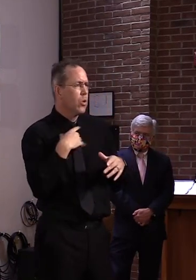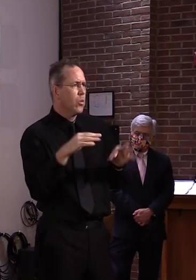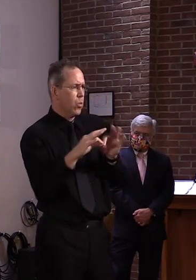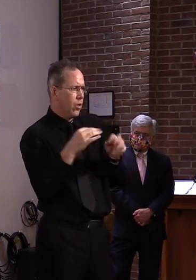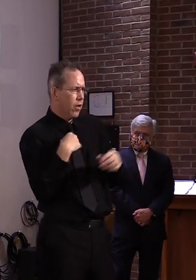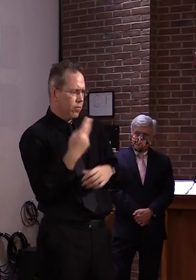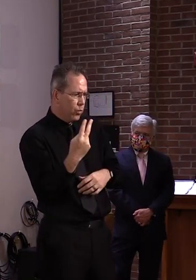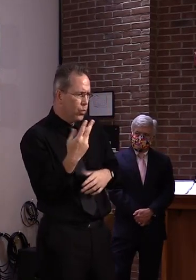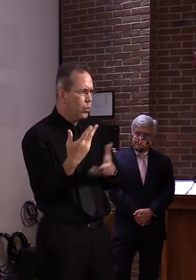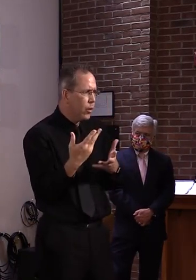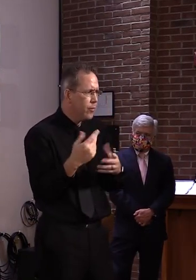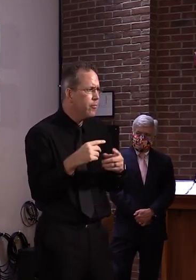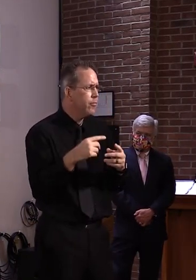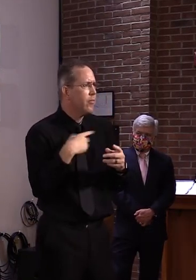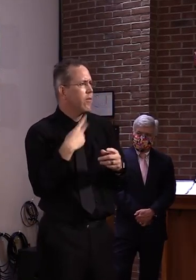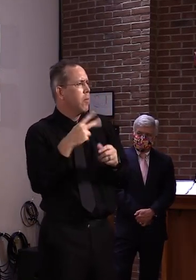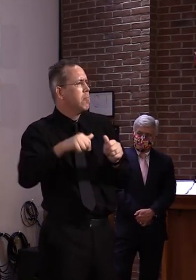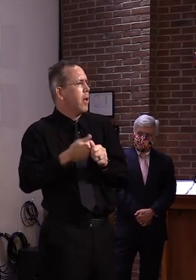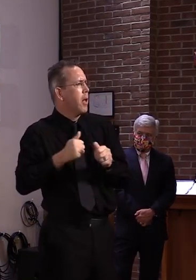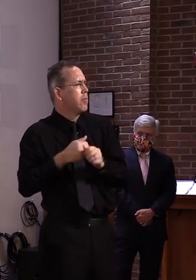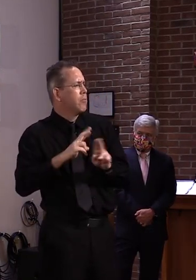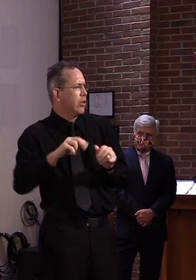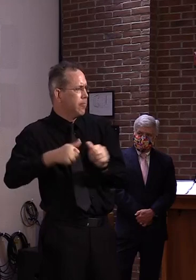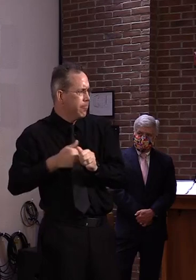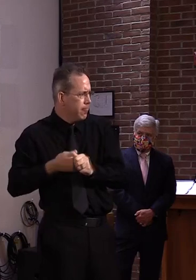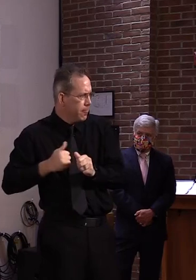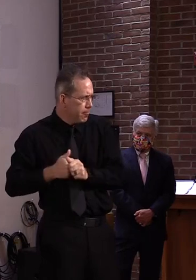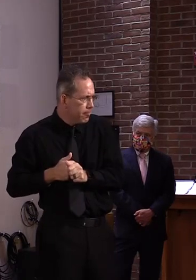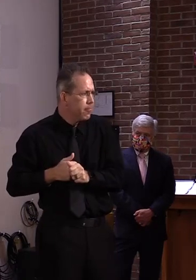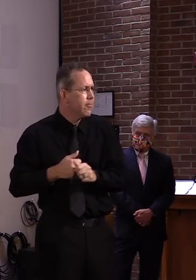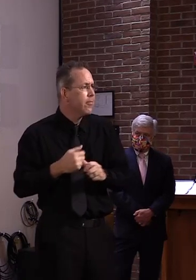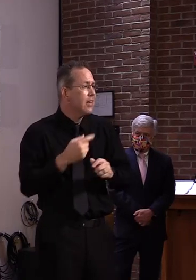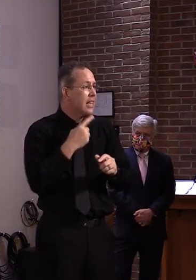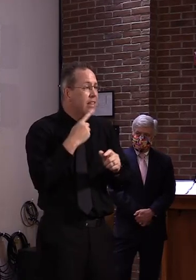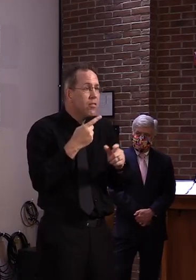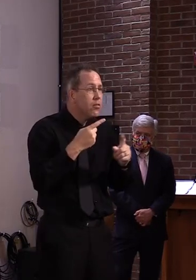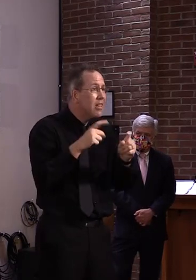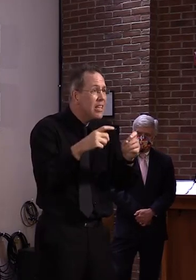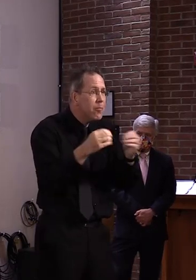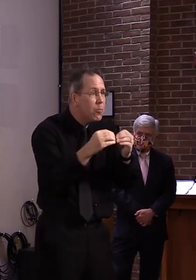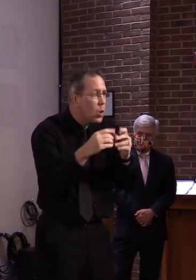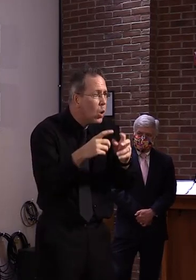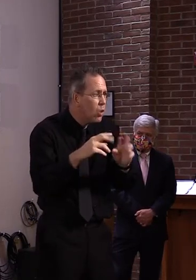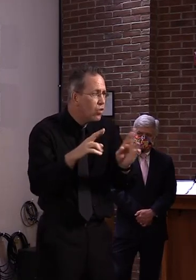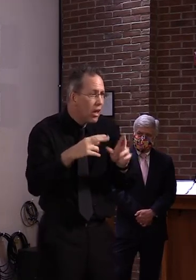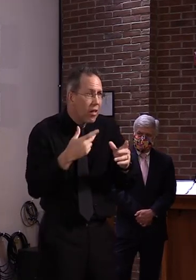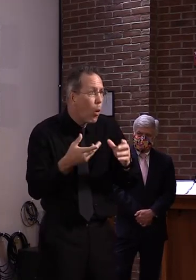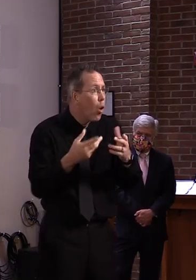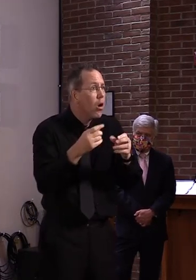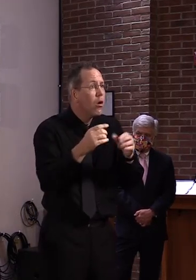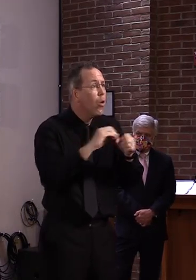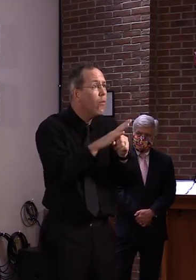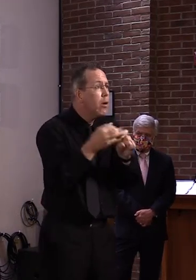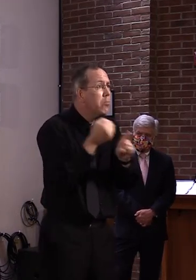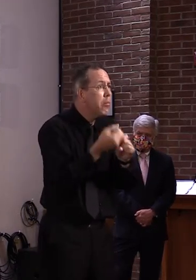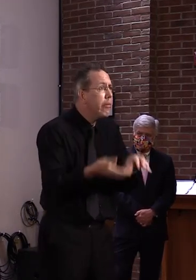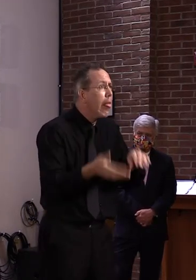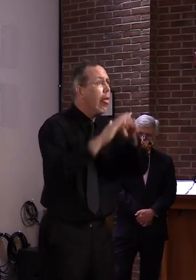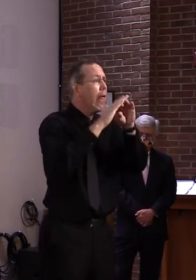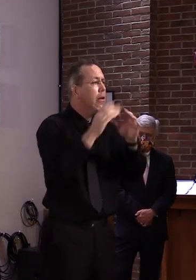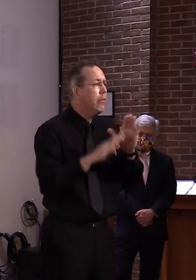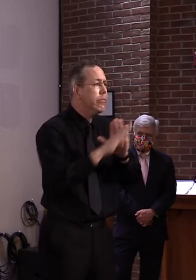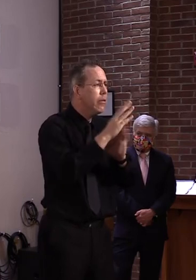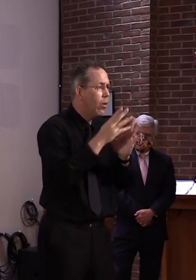and we needed to vastly increase that rate, it would give us less days, but we'd still have the capability of doing all of that testing. So